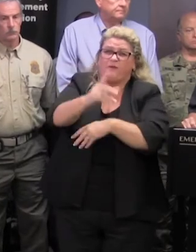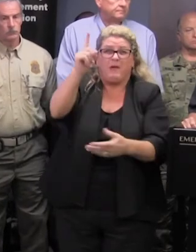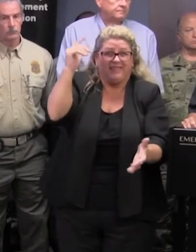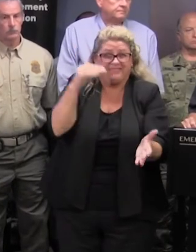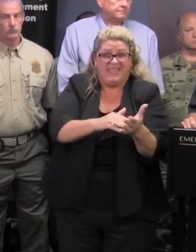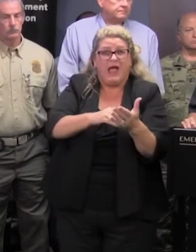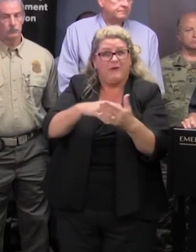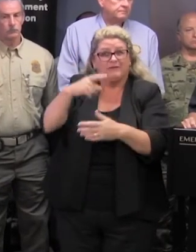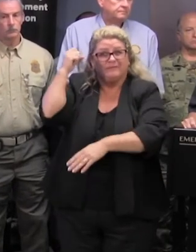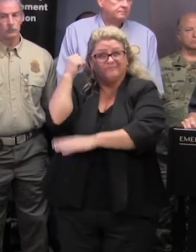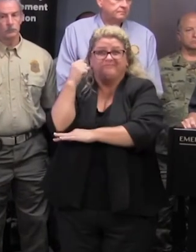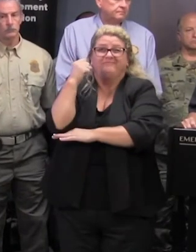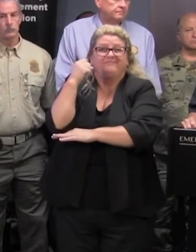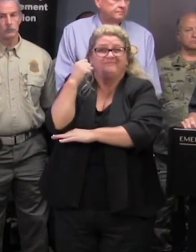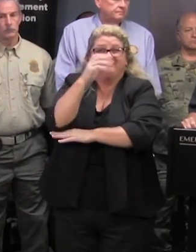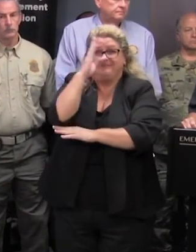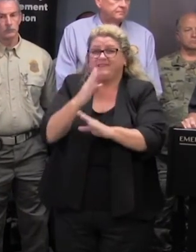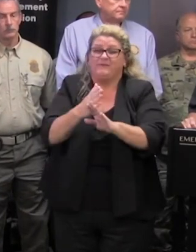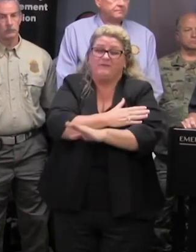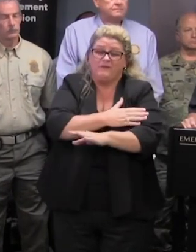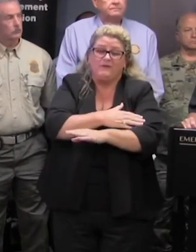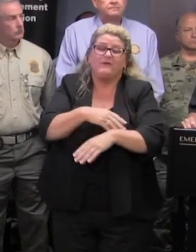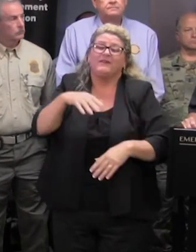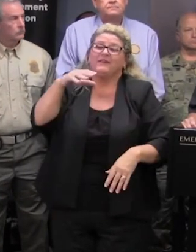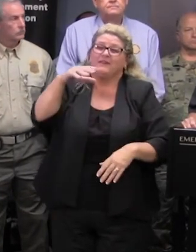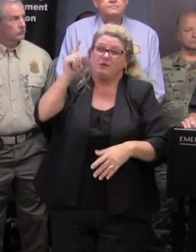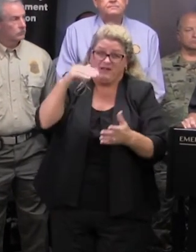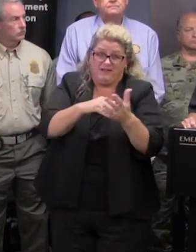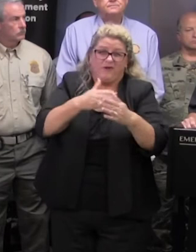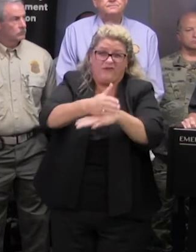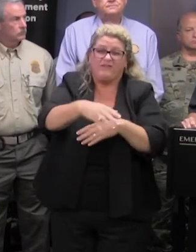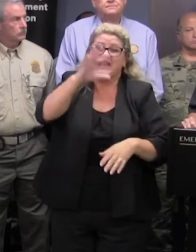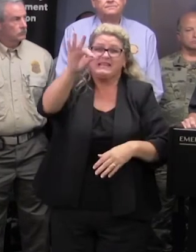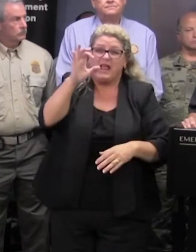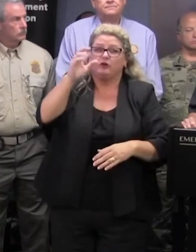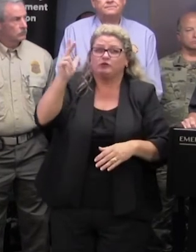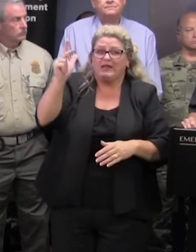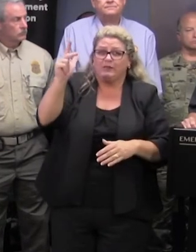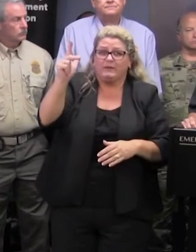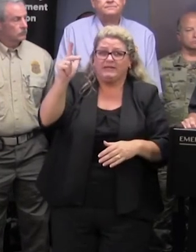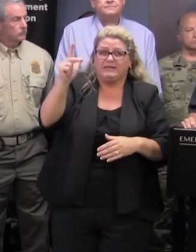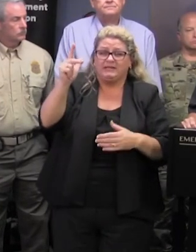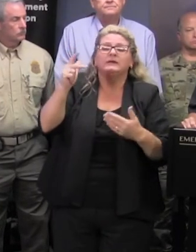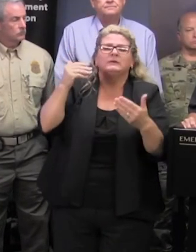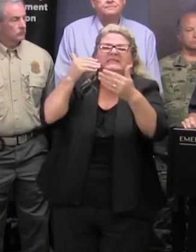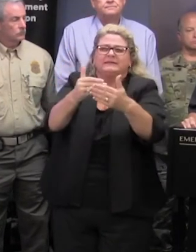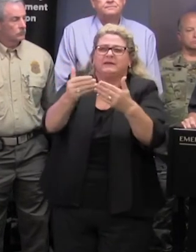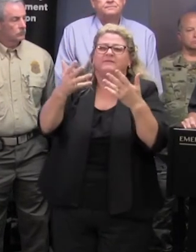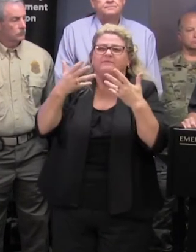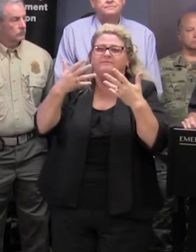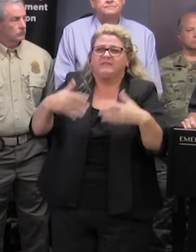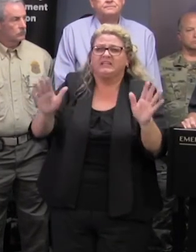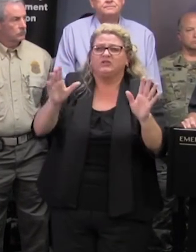which is a new record for us and we've got 923 of those which are in progress or or completed at this time